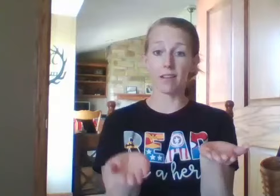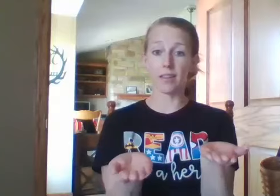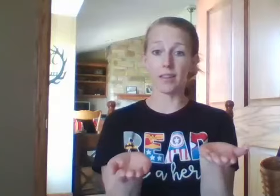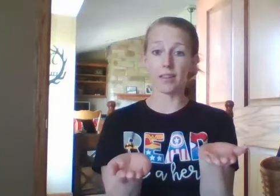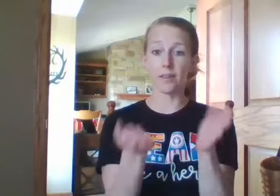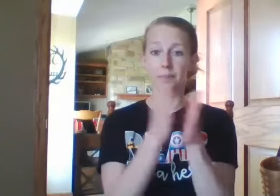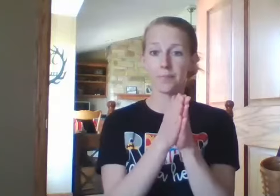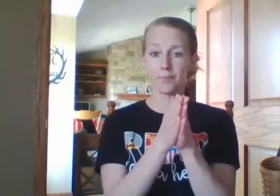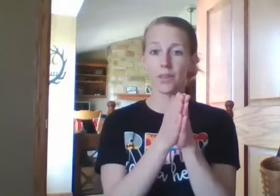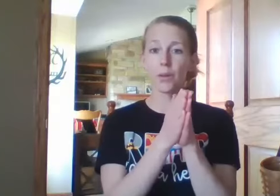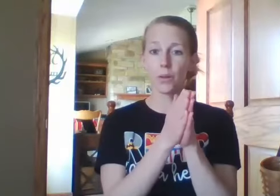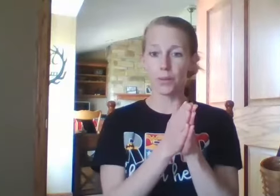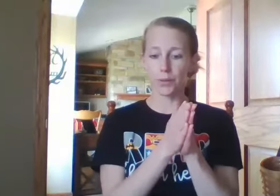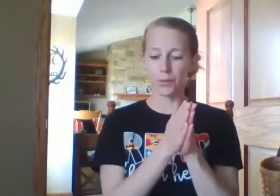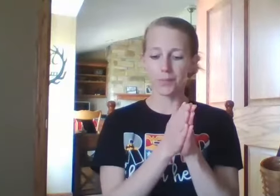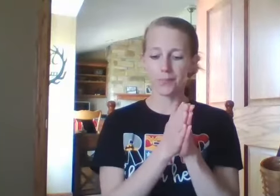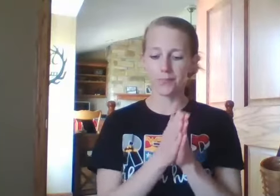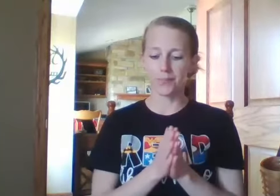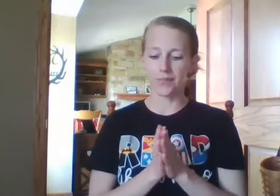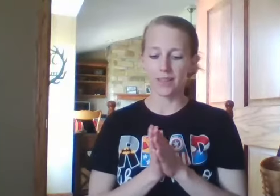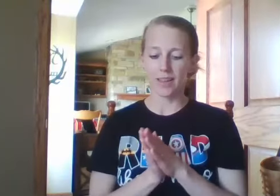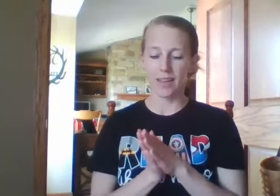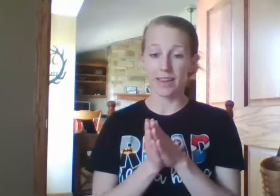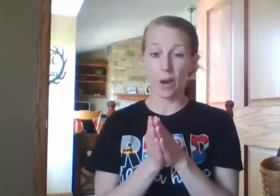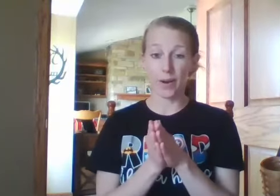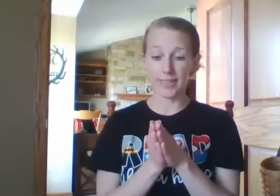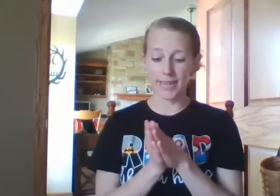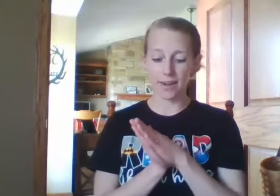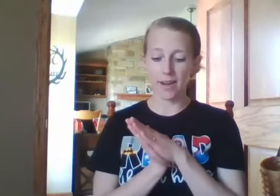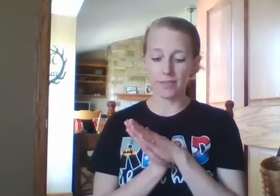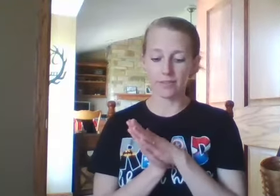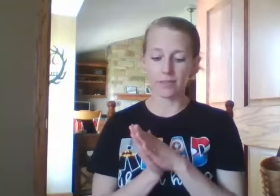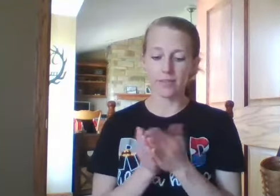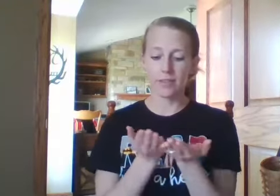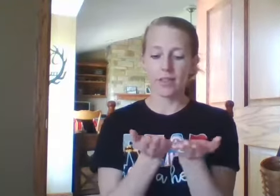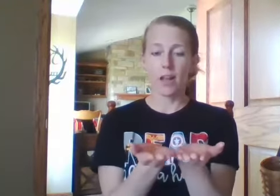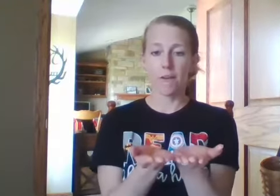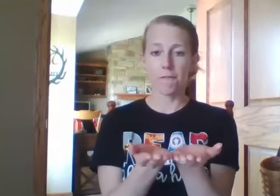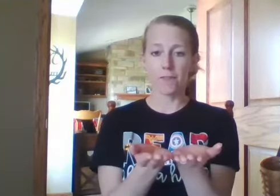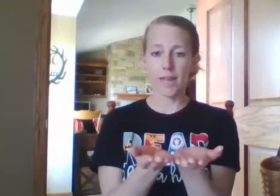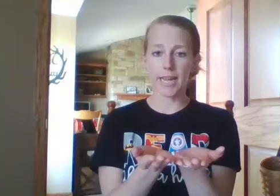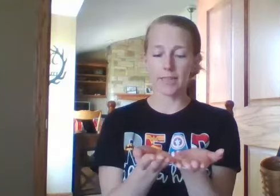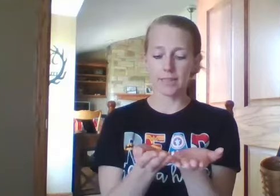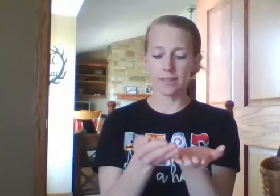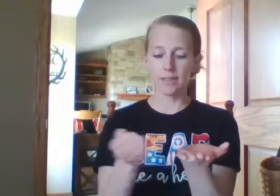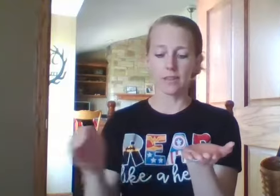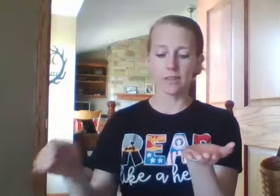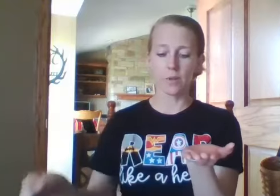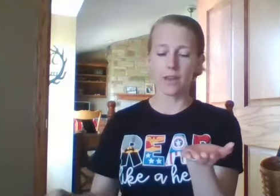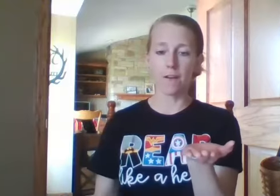goal. Gloom. Okay, now we're gonna take it off. Flight. Without